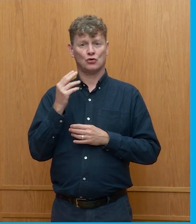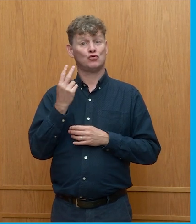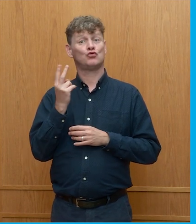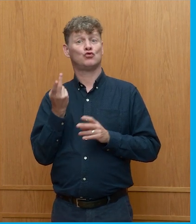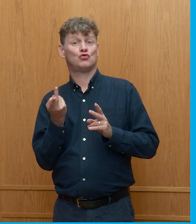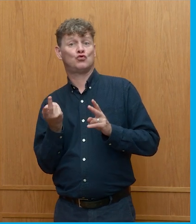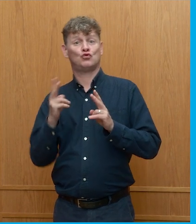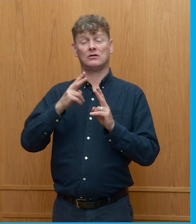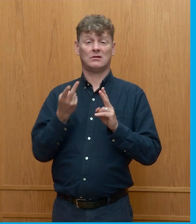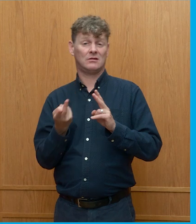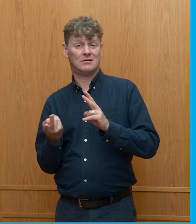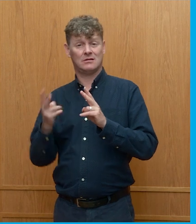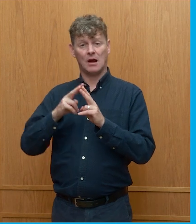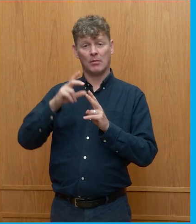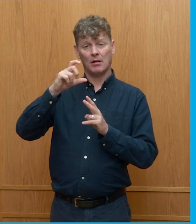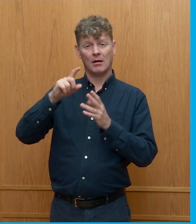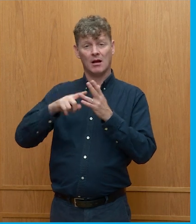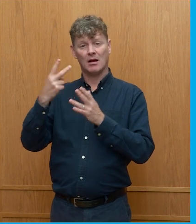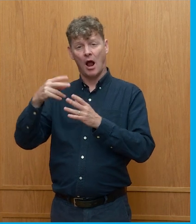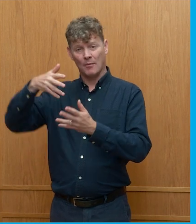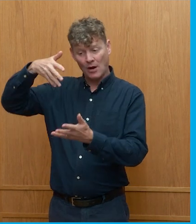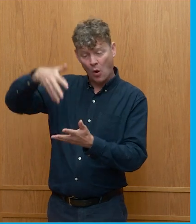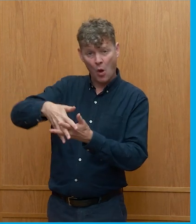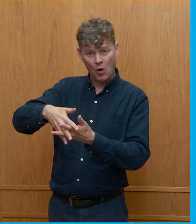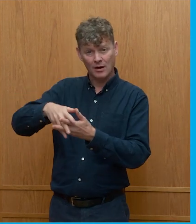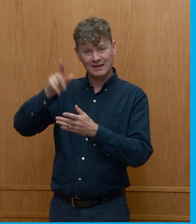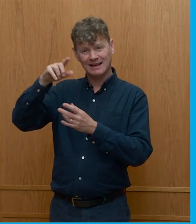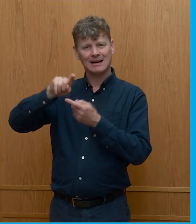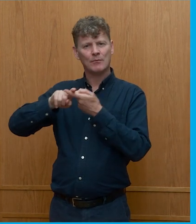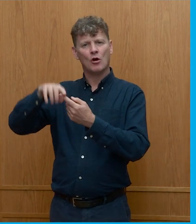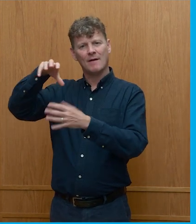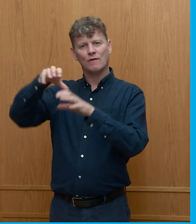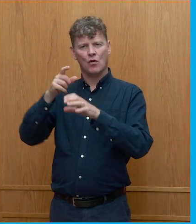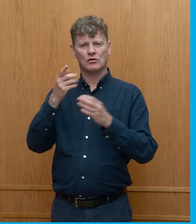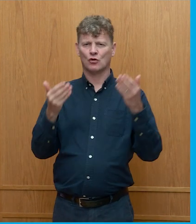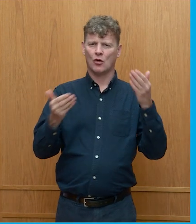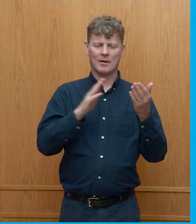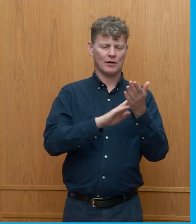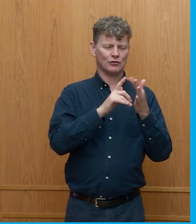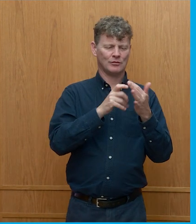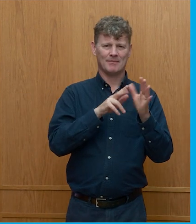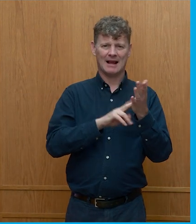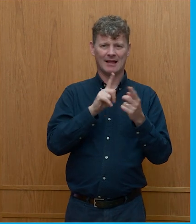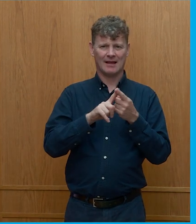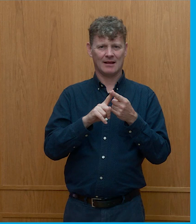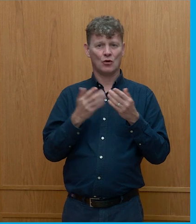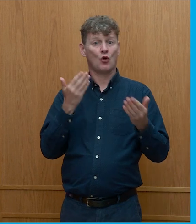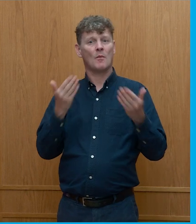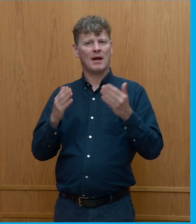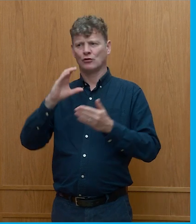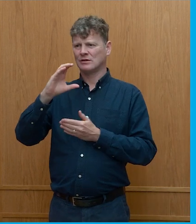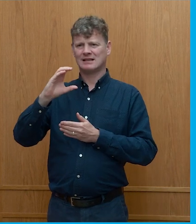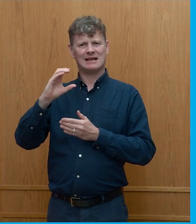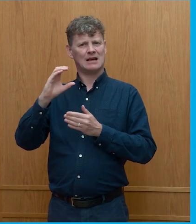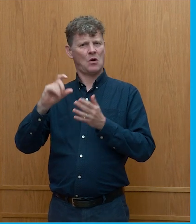as methane in the permafrost and the clathrates as there is carbon in the carbon dioxide in the atmosphere and this is a